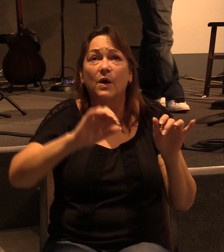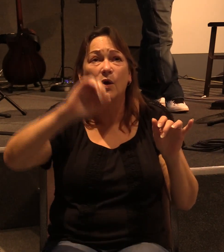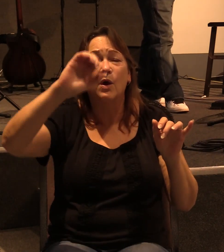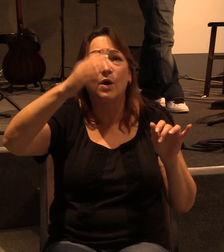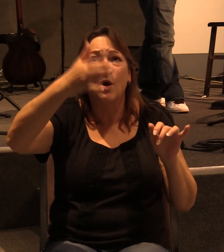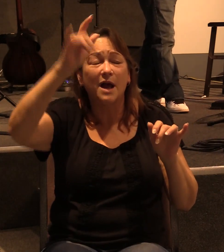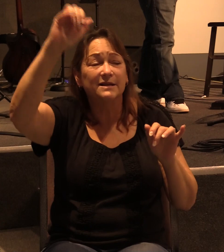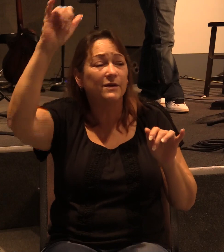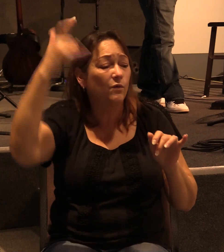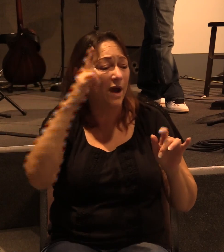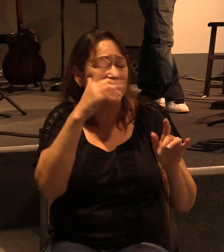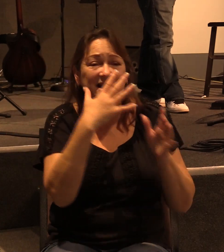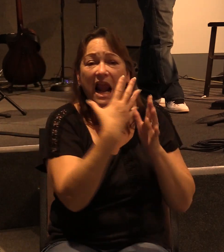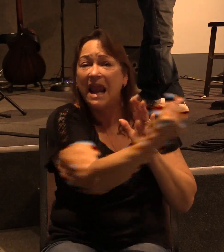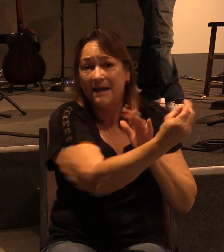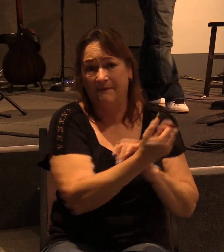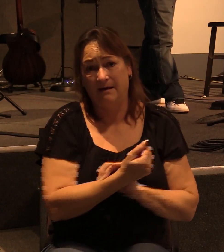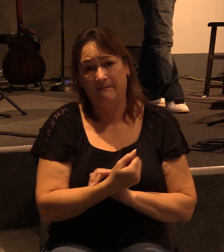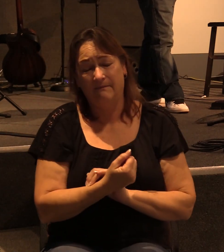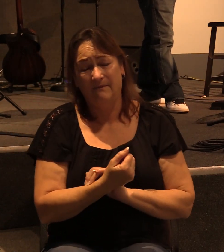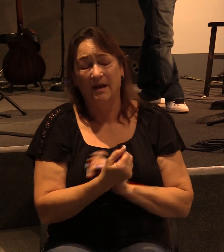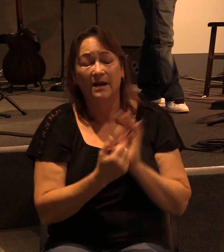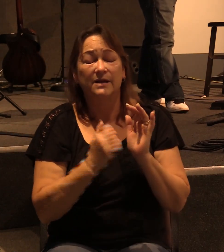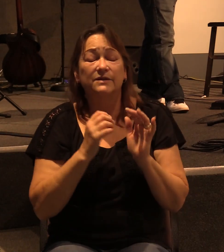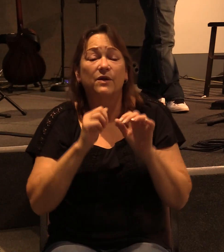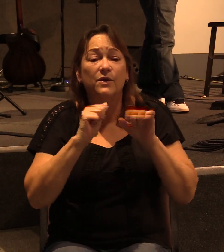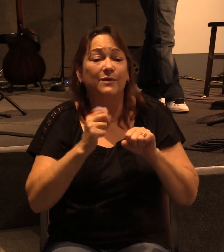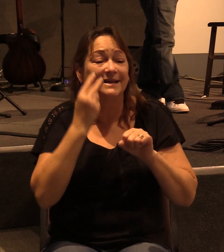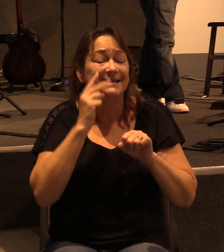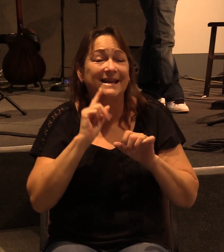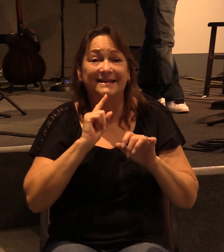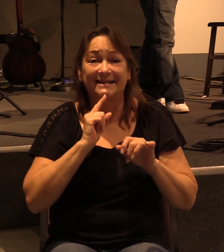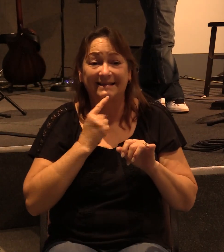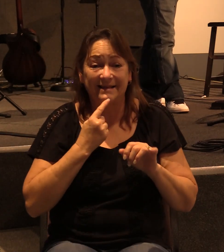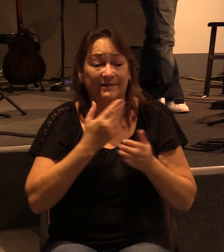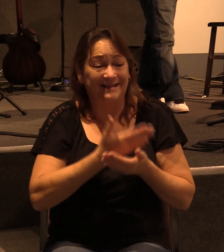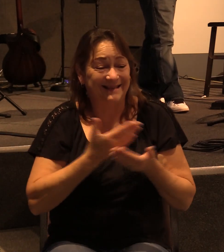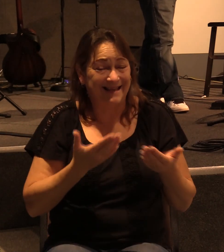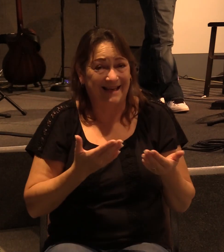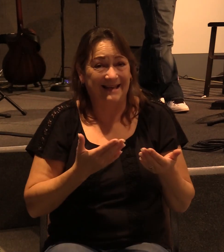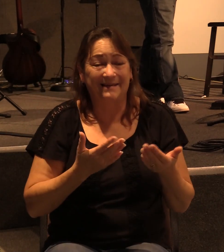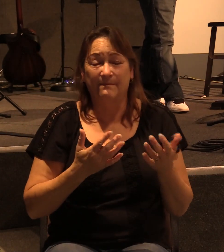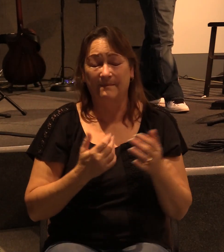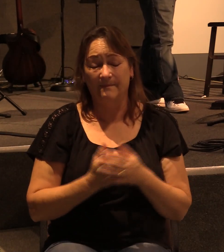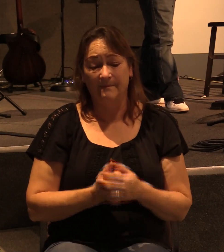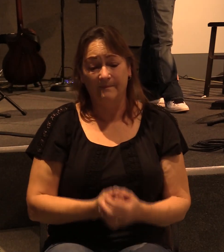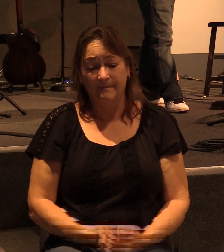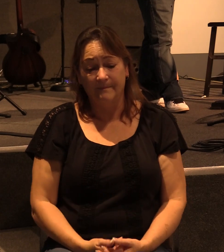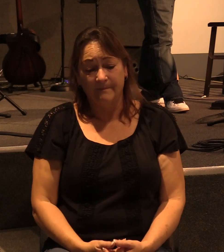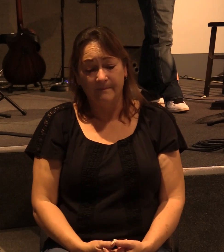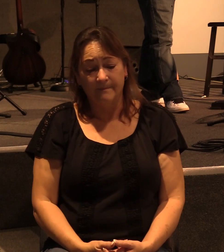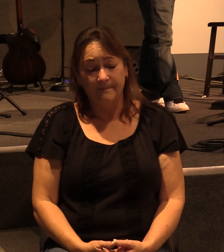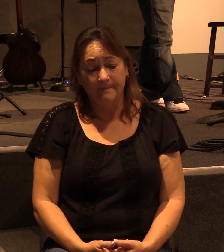And so you can see the severity of this and how this was very much a top-tier issue that was going on.